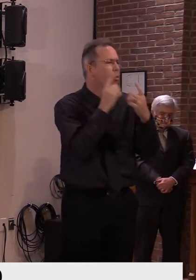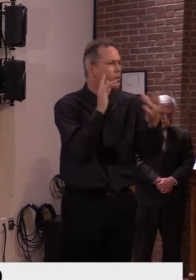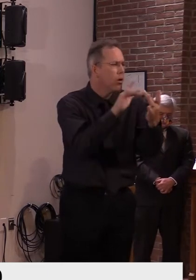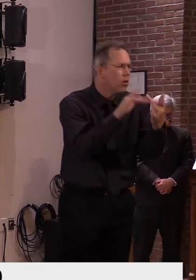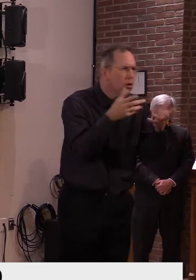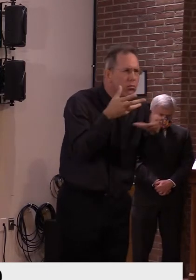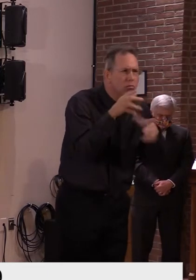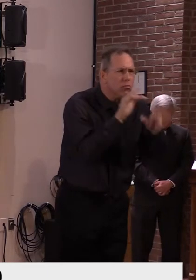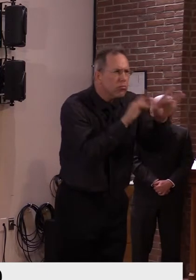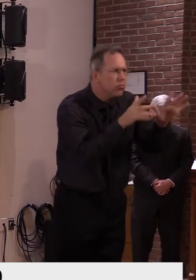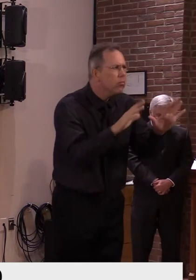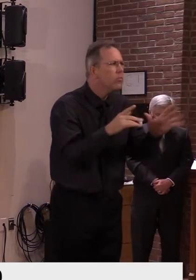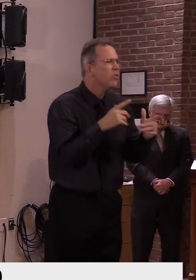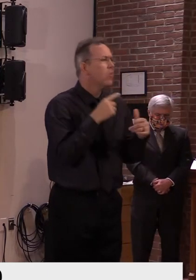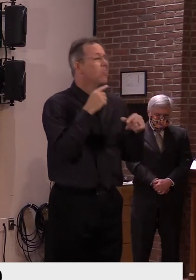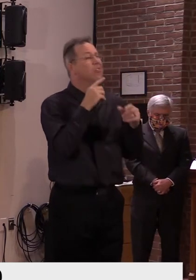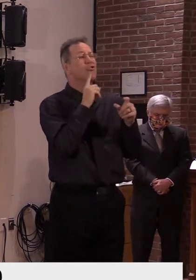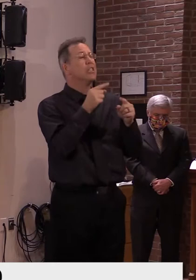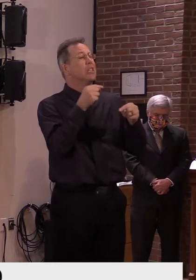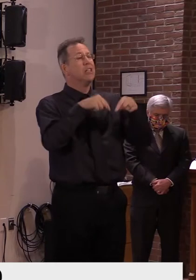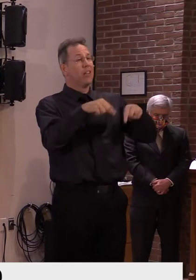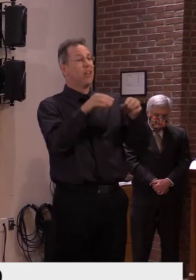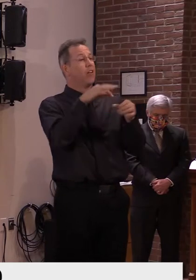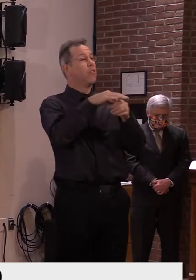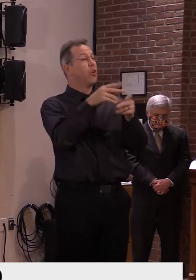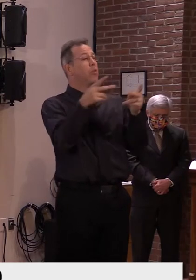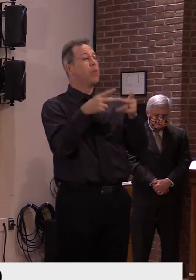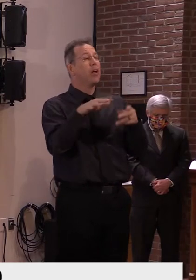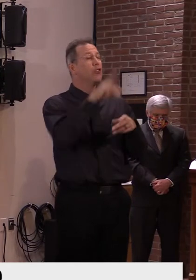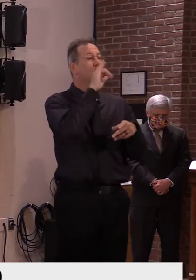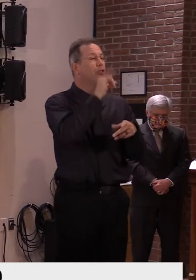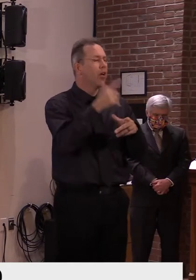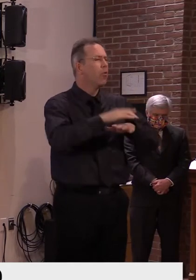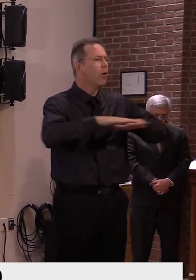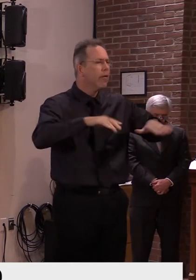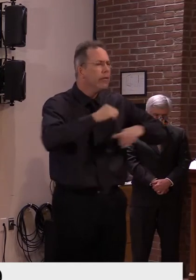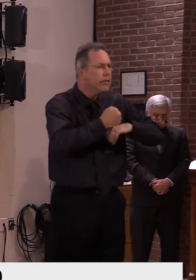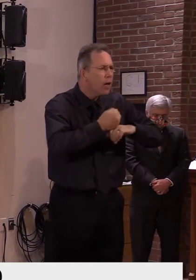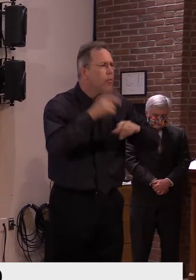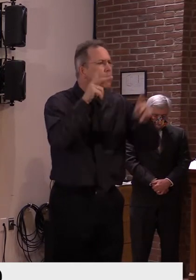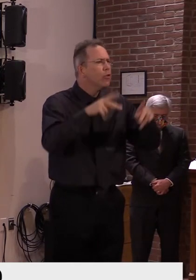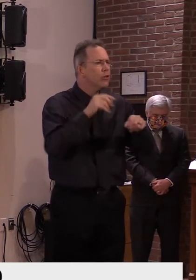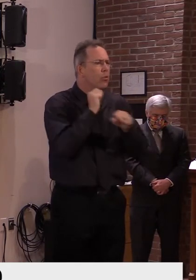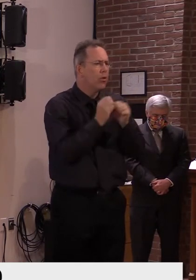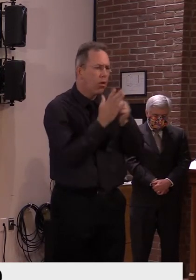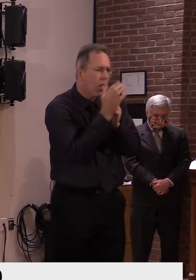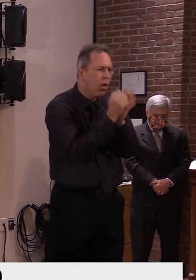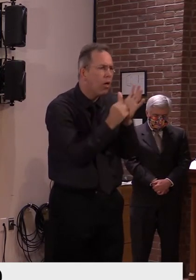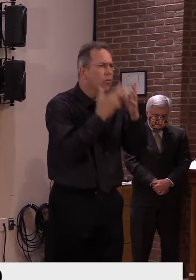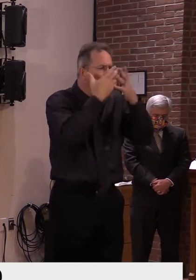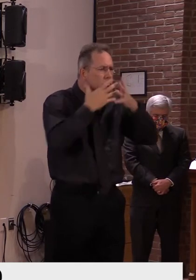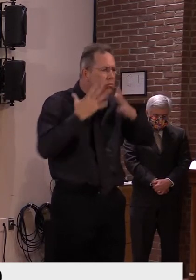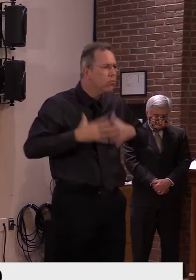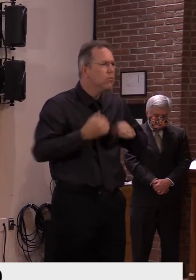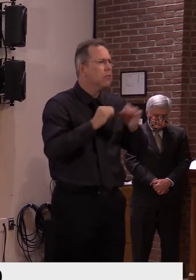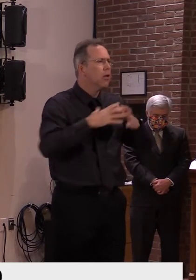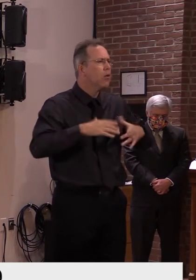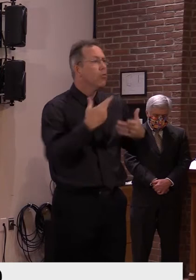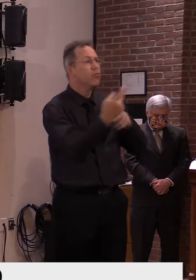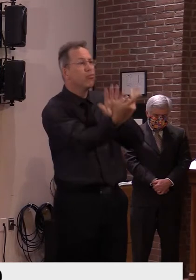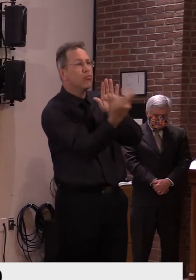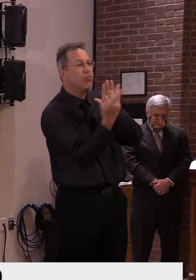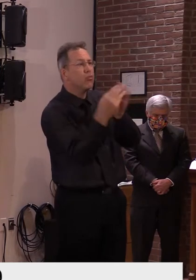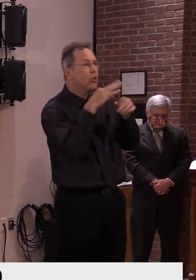including face masks, face shields, gloves, along with lots of sanitizing wipes and hand sanitizer. We'd like to remind